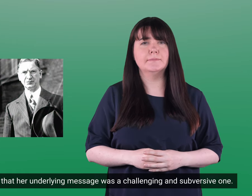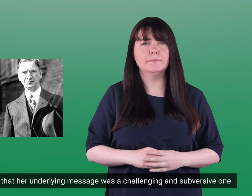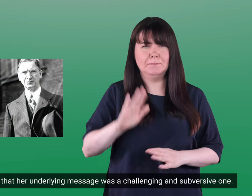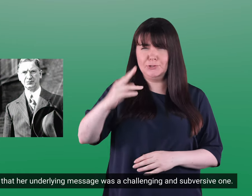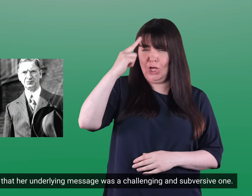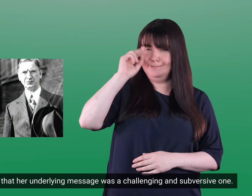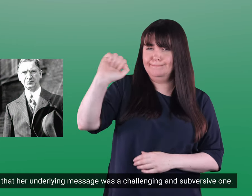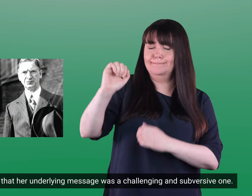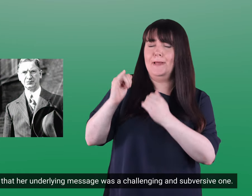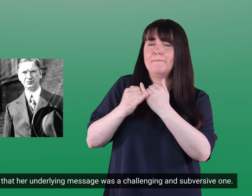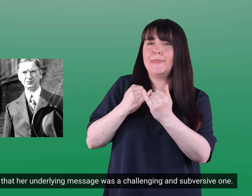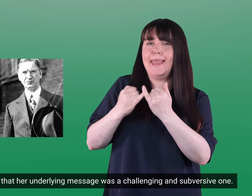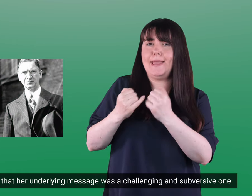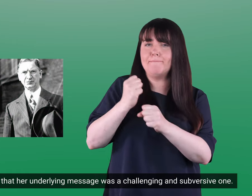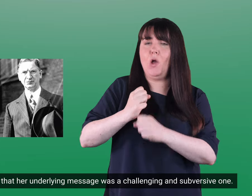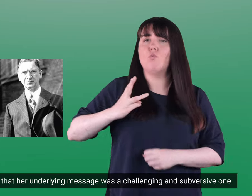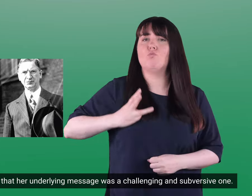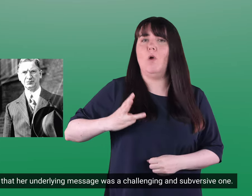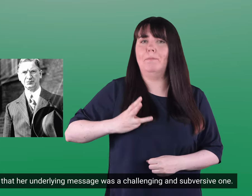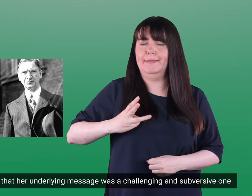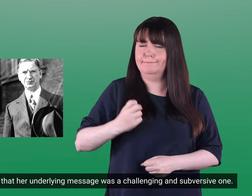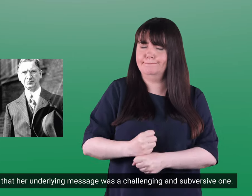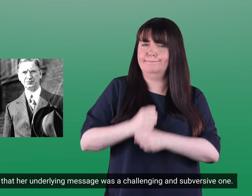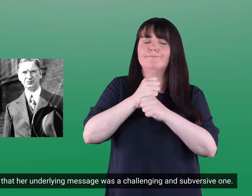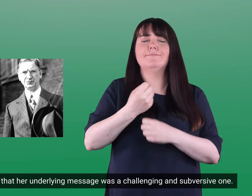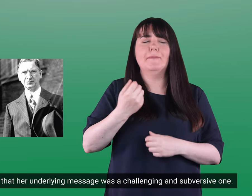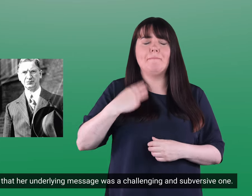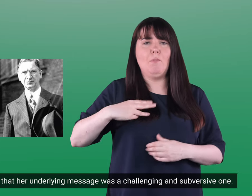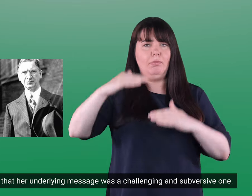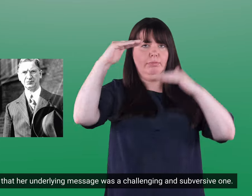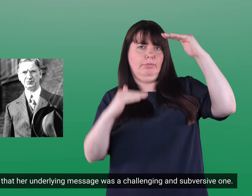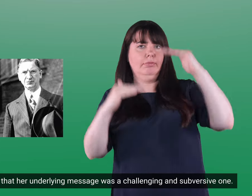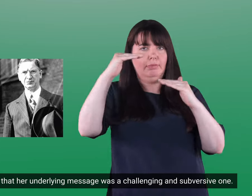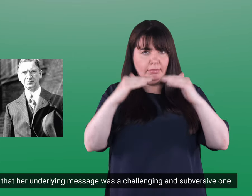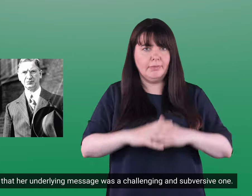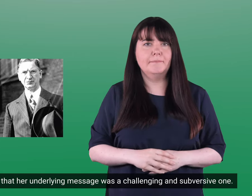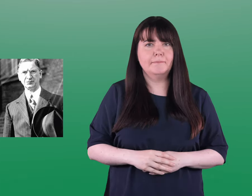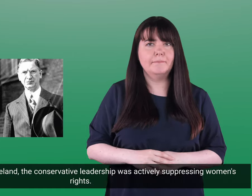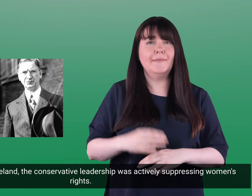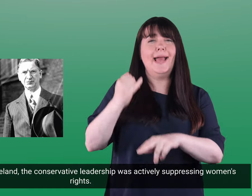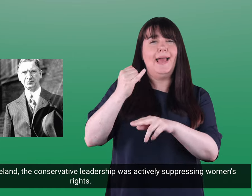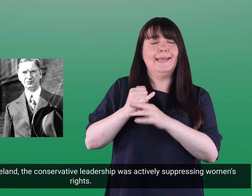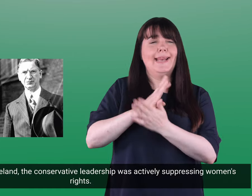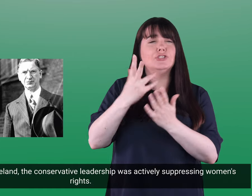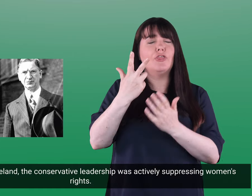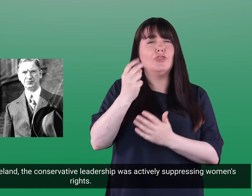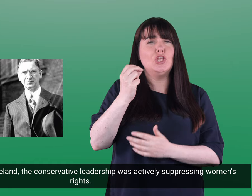And we must realise that her underlying message was a challenging and subversive one. During this period in